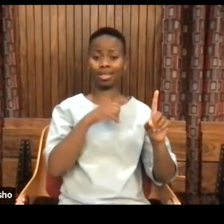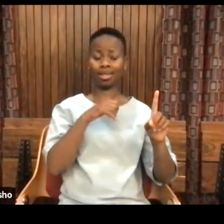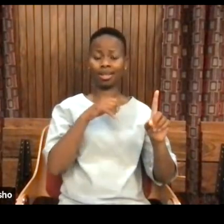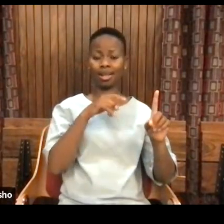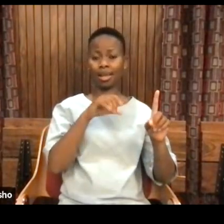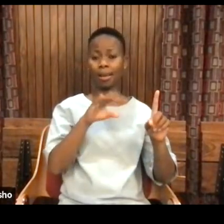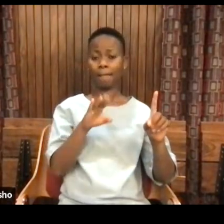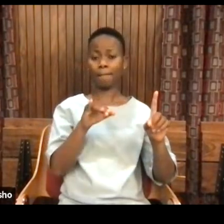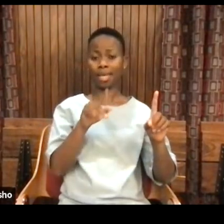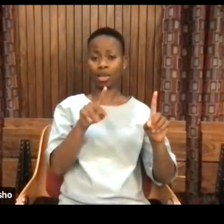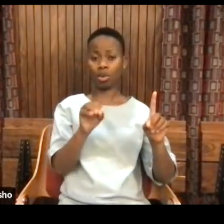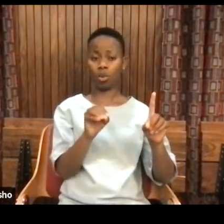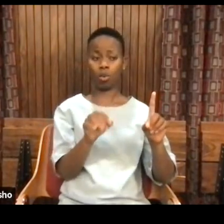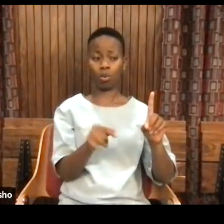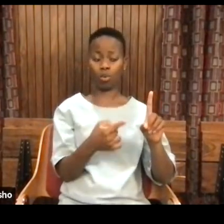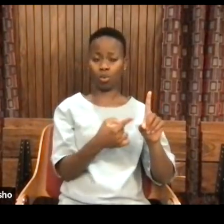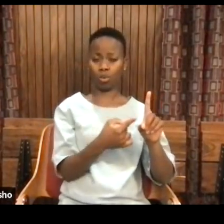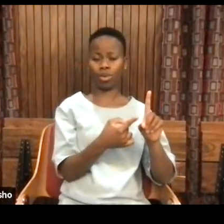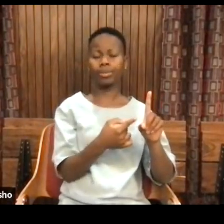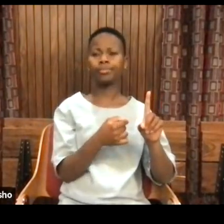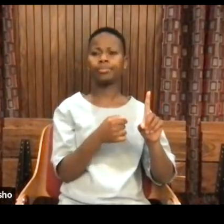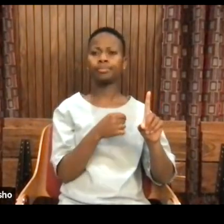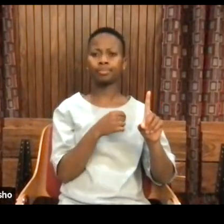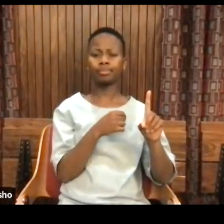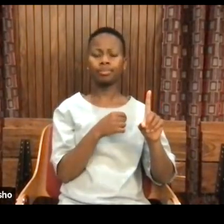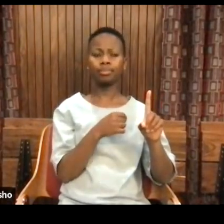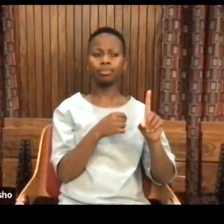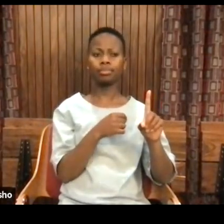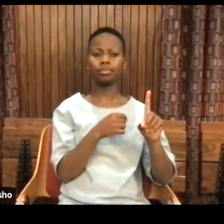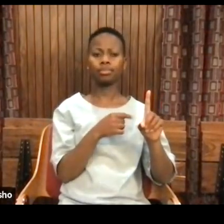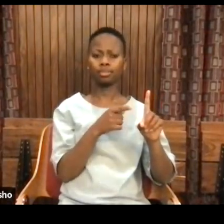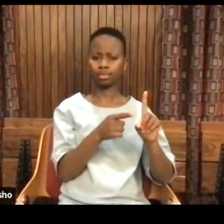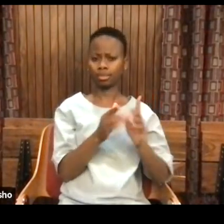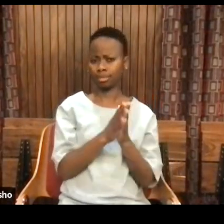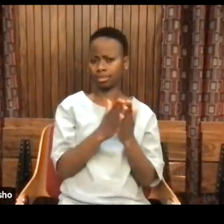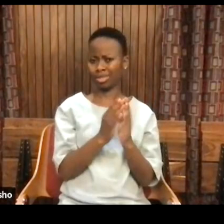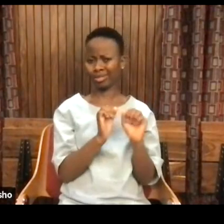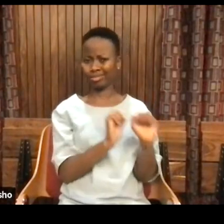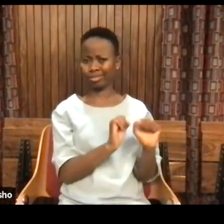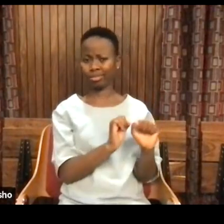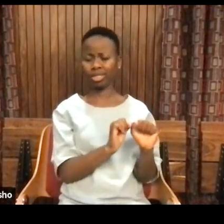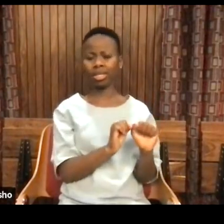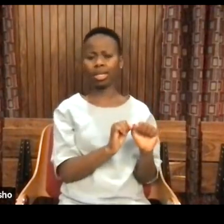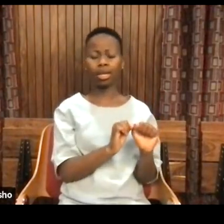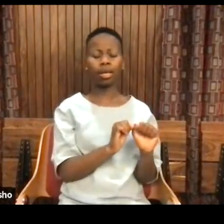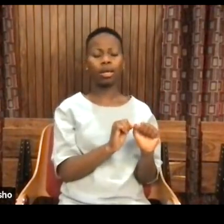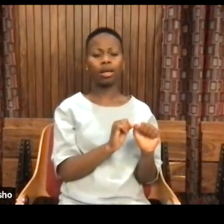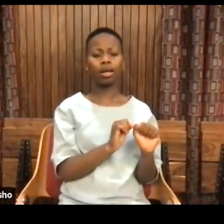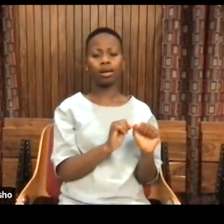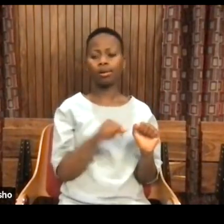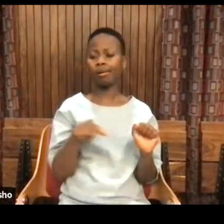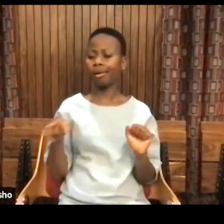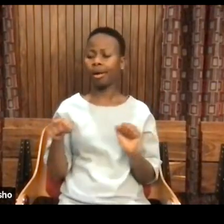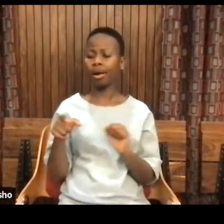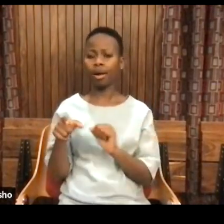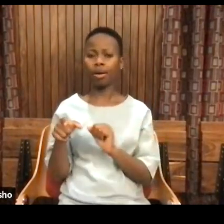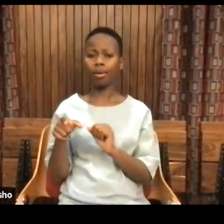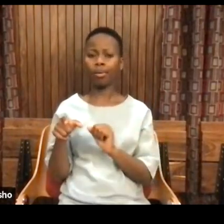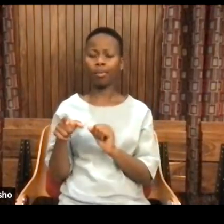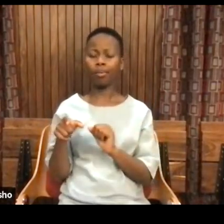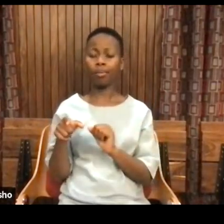the Beagle that is read in the neoliberal university is often a Beagle that is divorced from his movement,